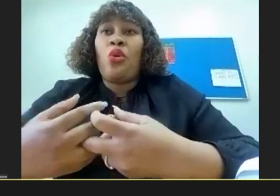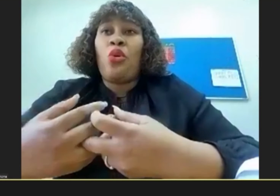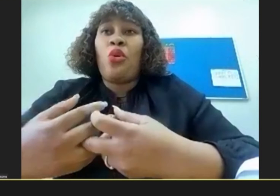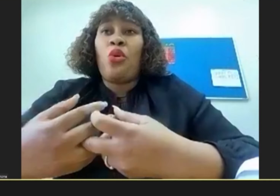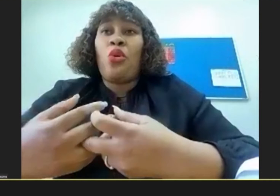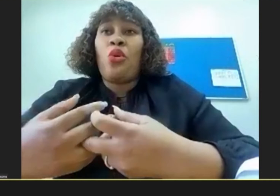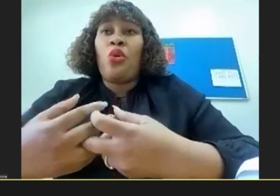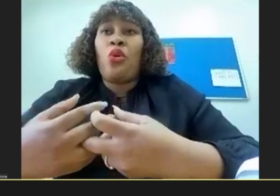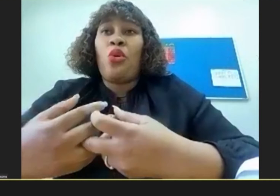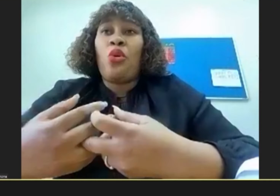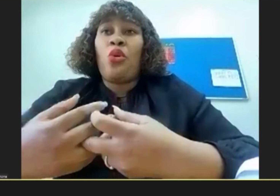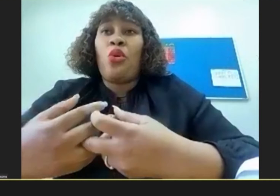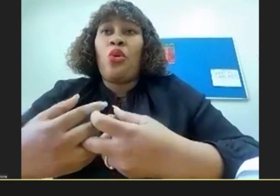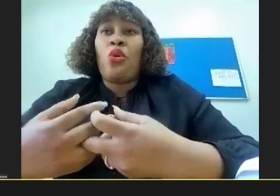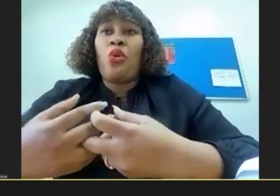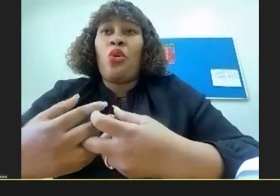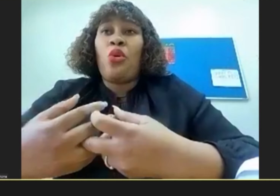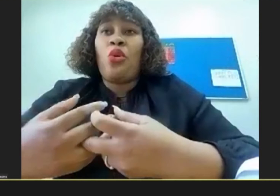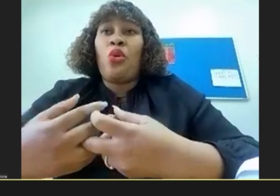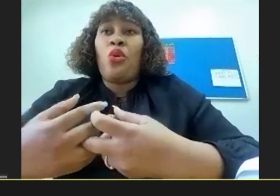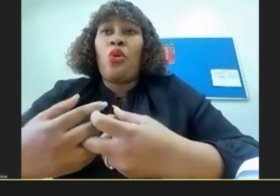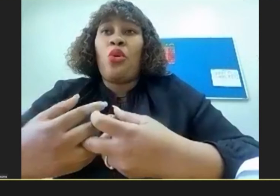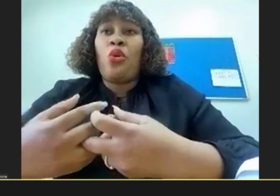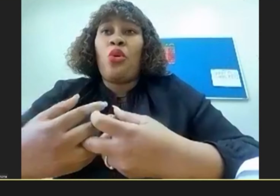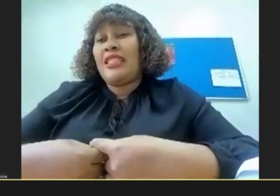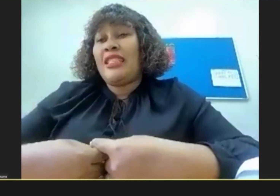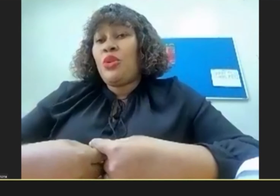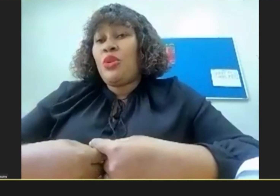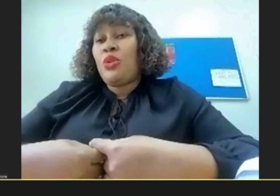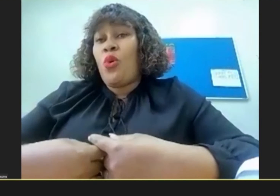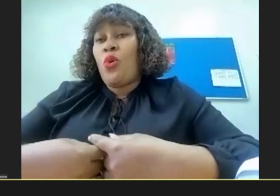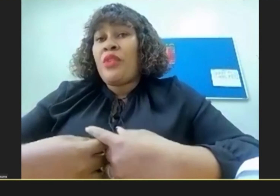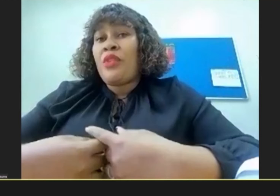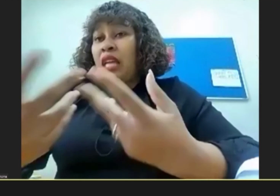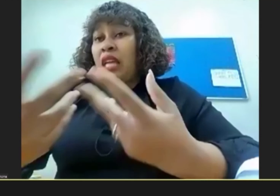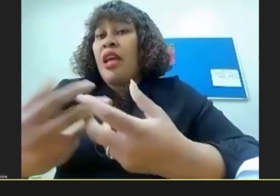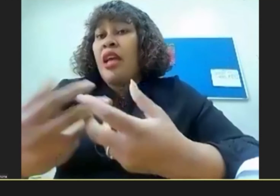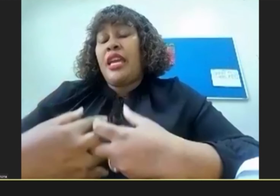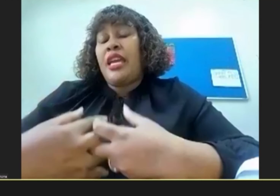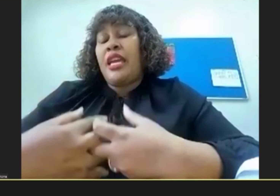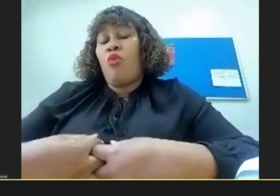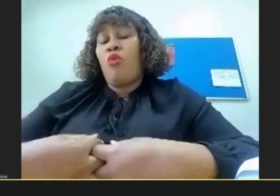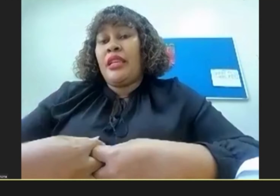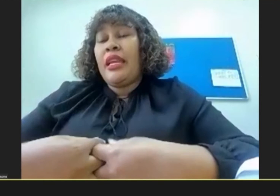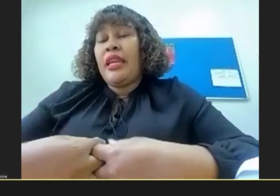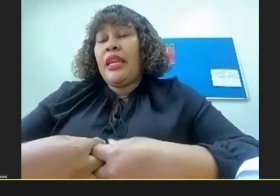another day I'm going there to have fun And interpret in class So that's how I became one And then